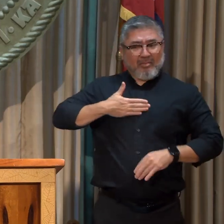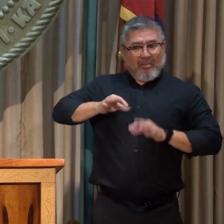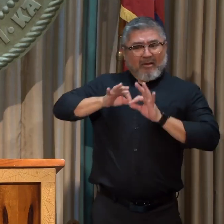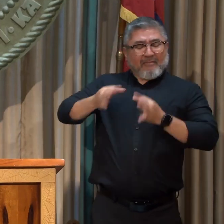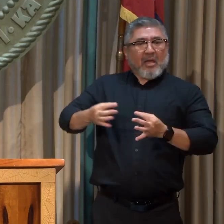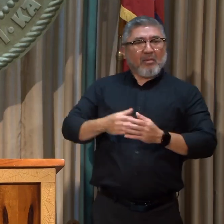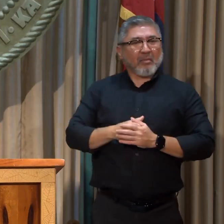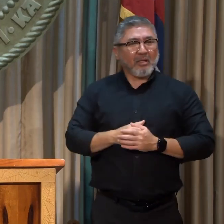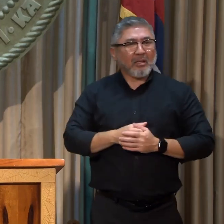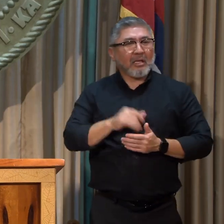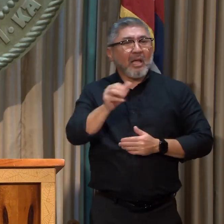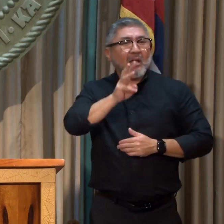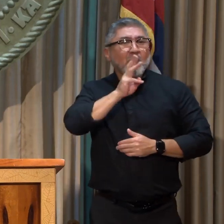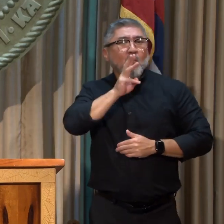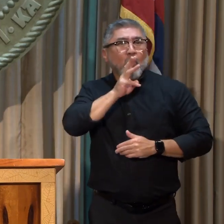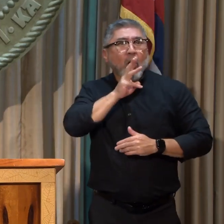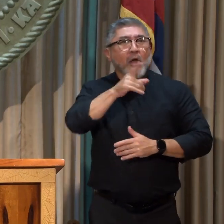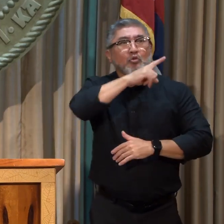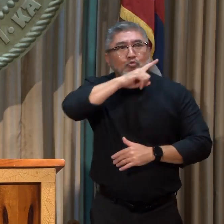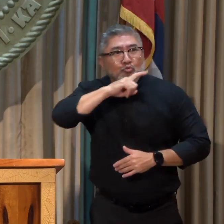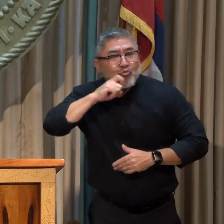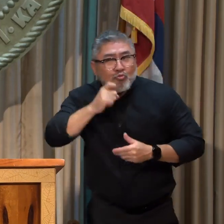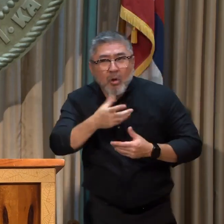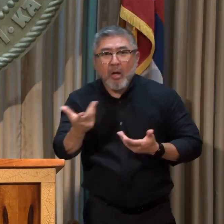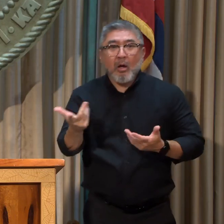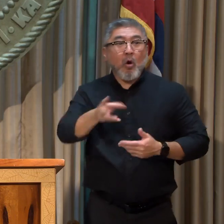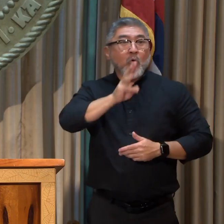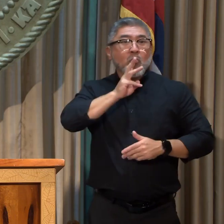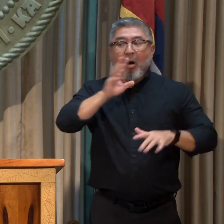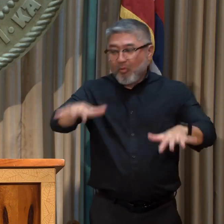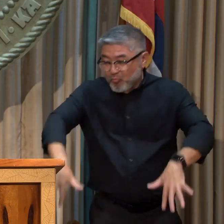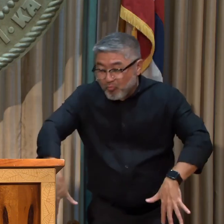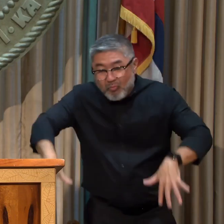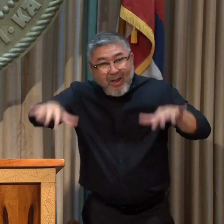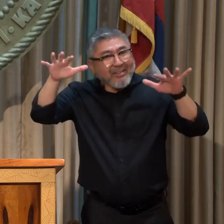the flooding, the sea level rise, and it,